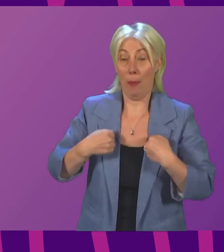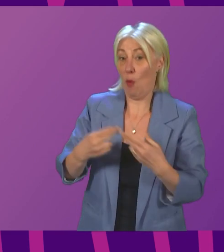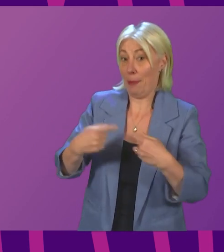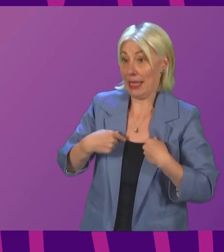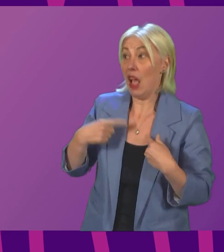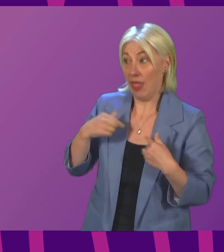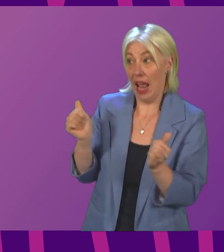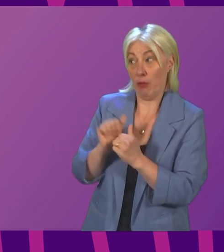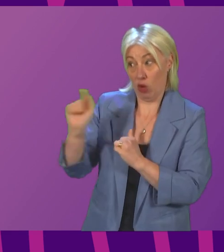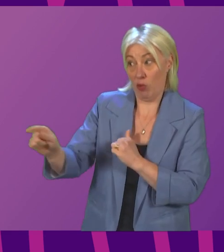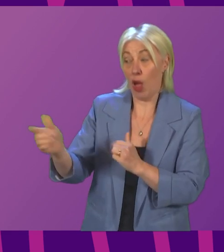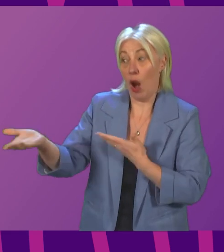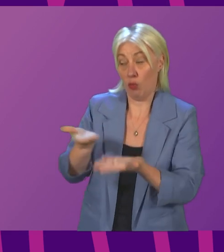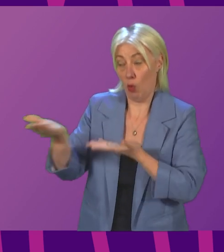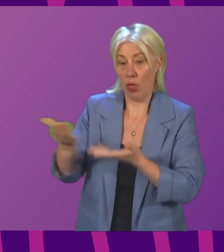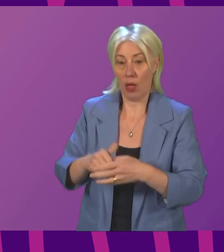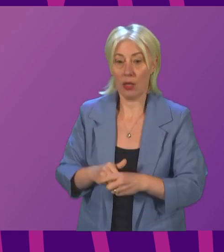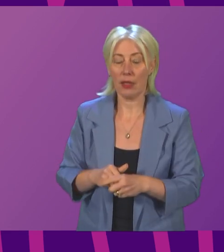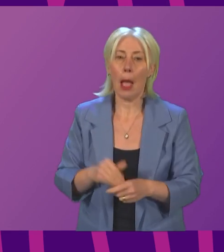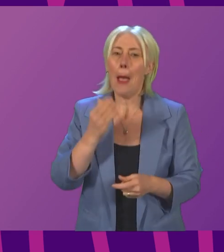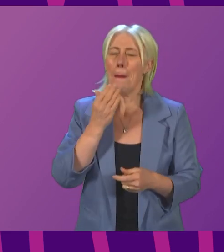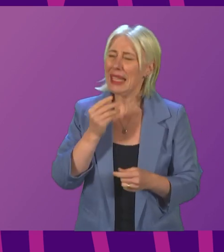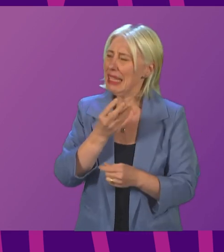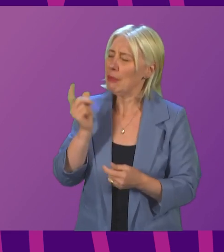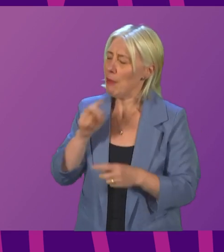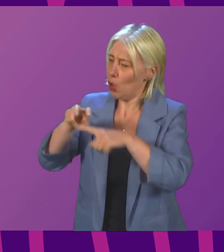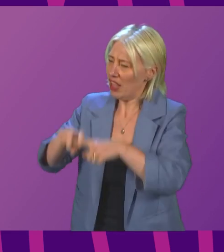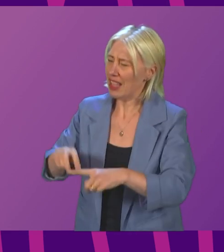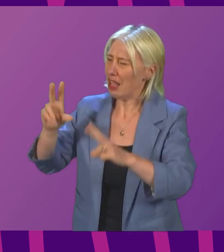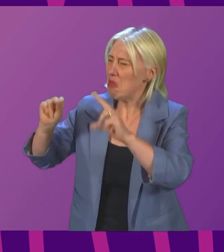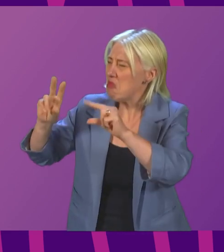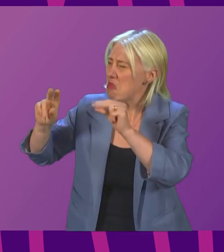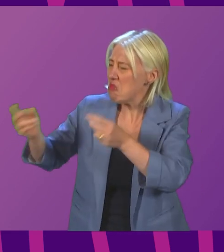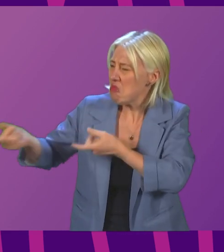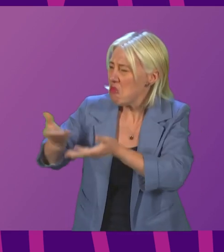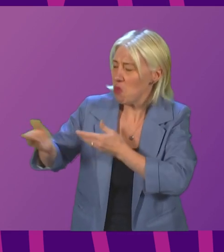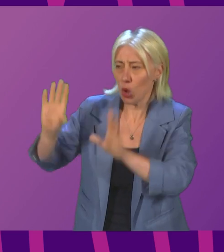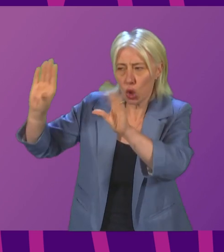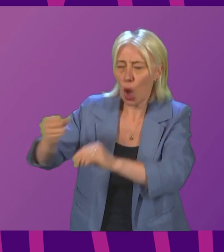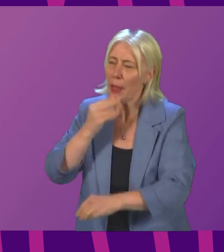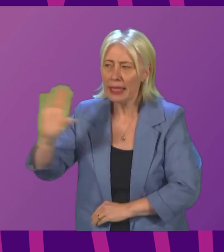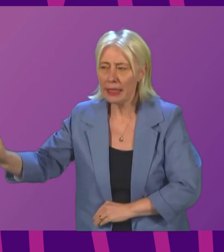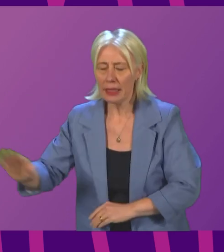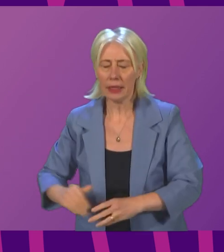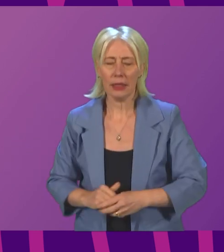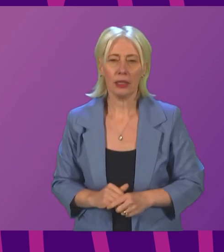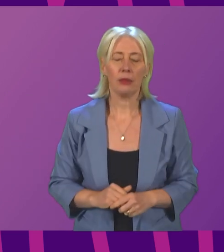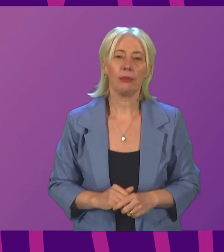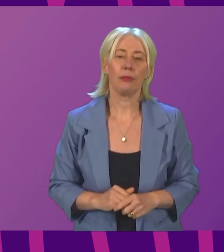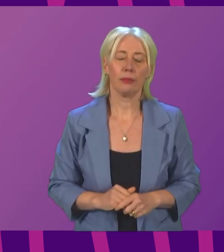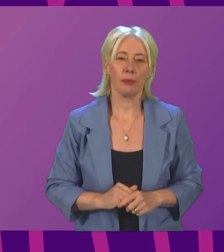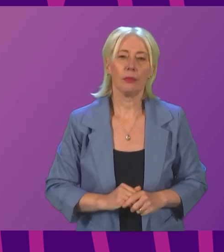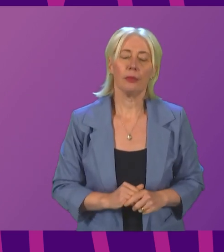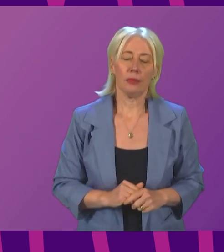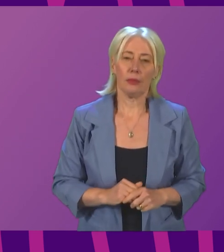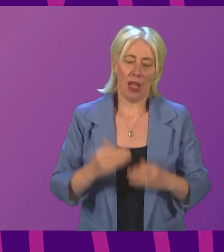me. Thank you First Minister. Goodwill be a bless. Chanchering from Sedentary Positions across the chamber. Thank you. I call Stuart McMillan to be followed by Mark Ruskell. Thank you very